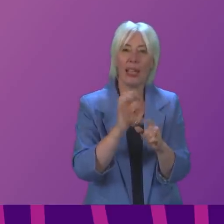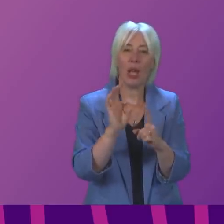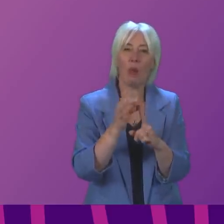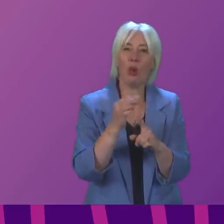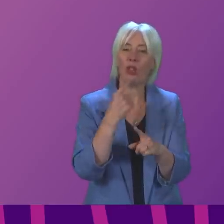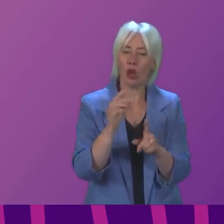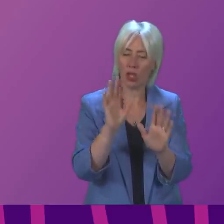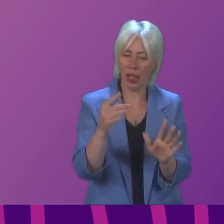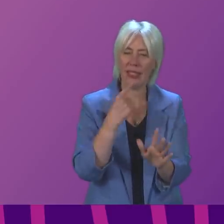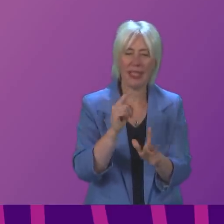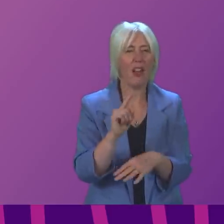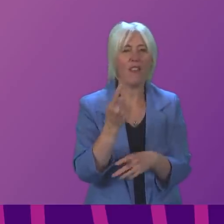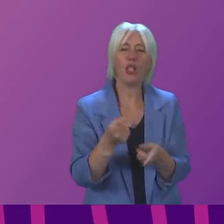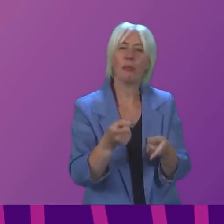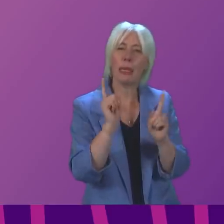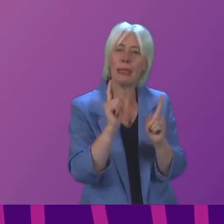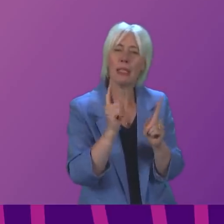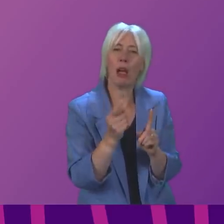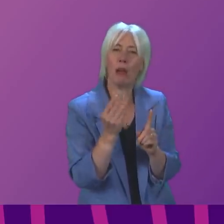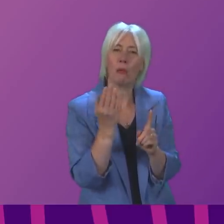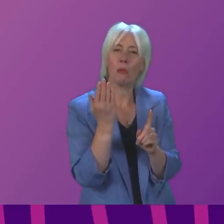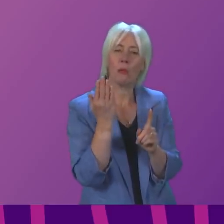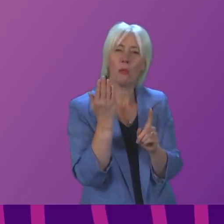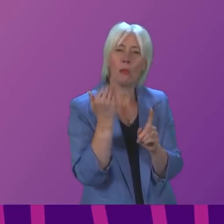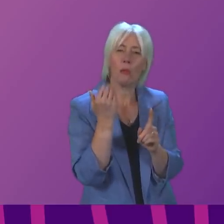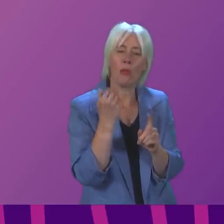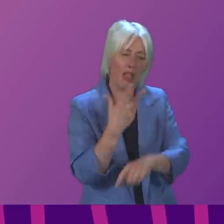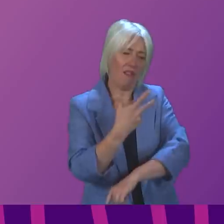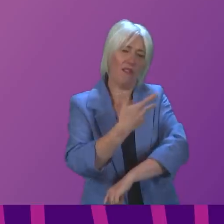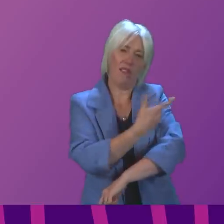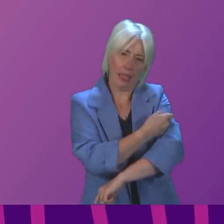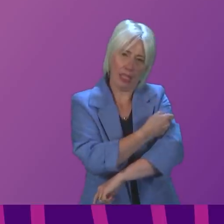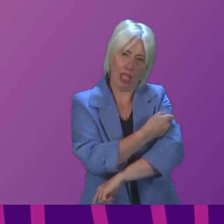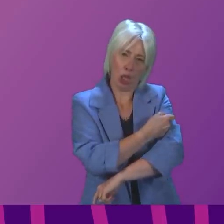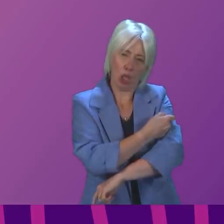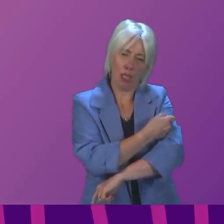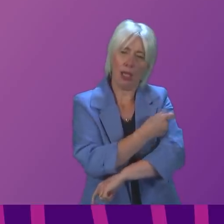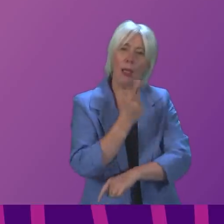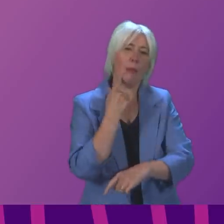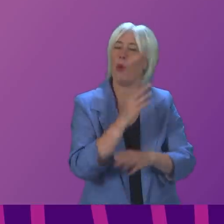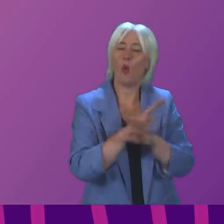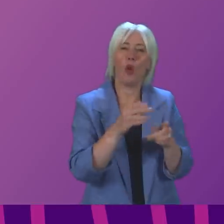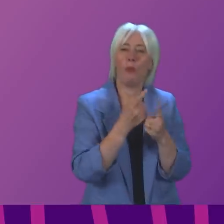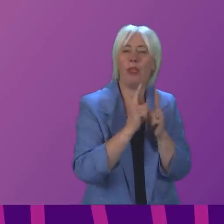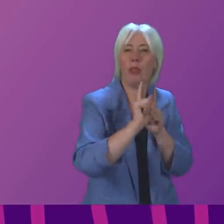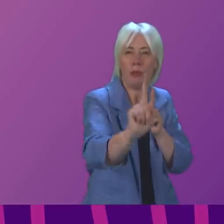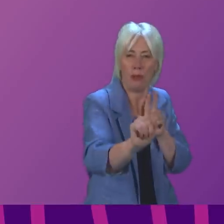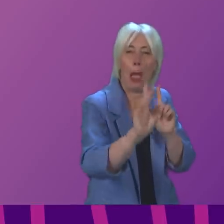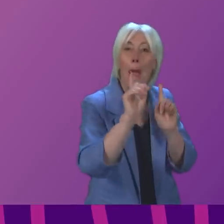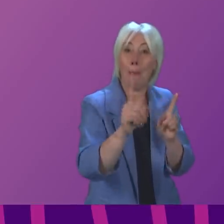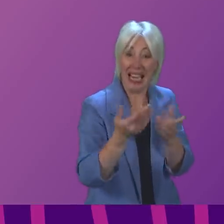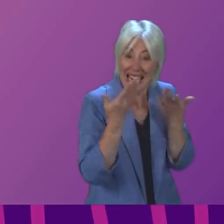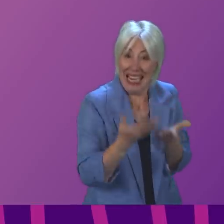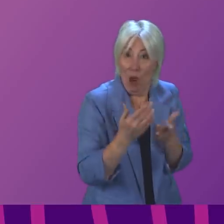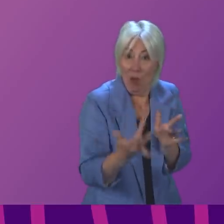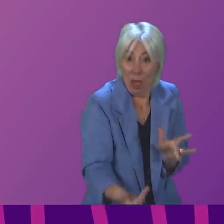heard from the First Minister that just earlier that the vaccinations and people will not be turned away. But I have been contacted just